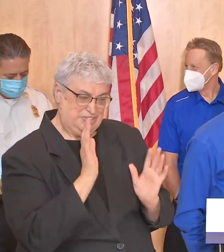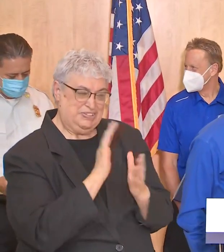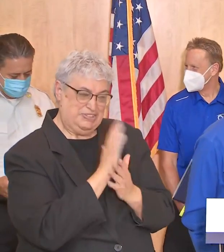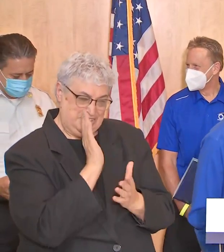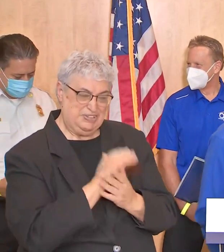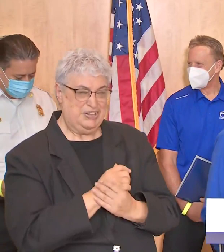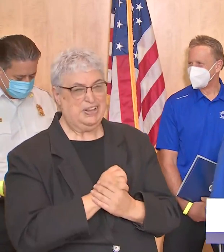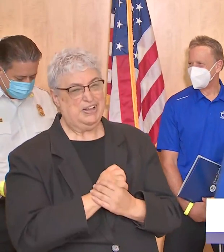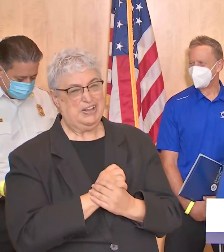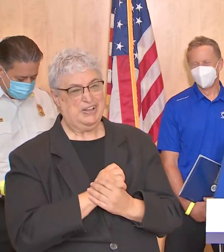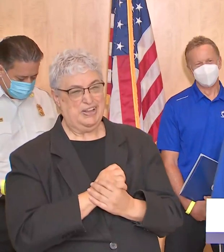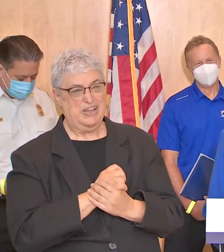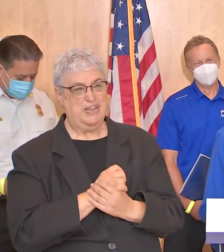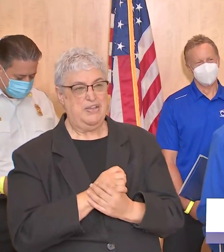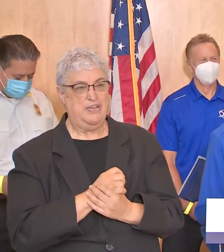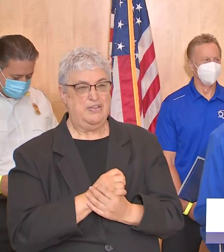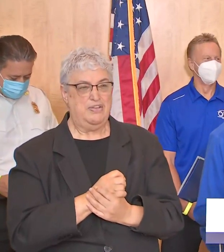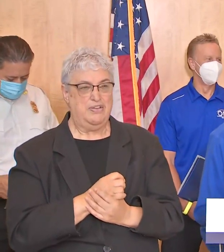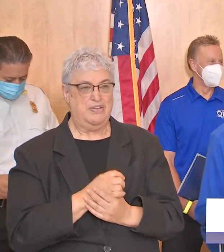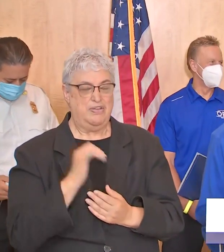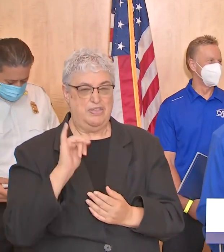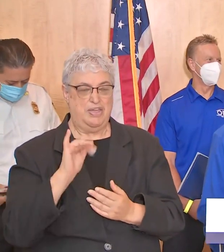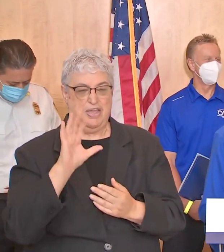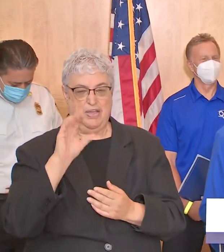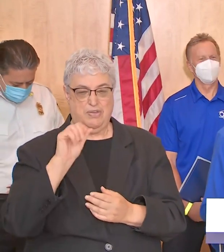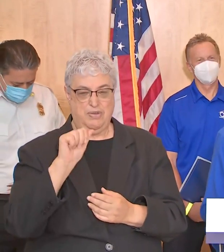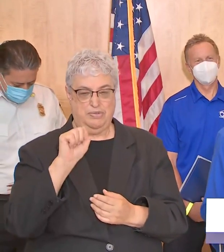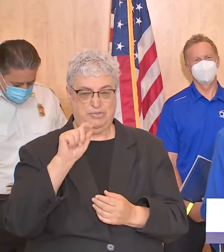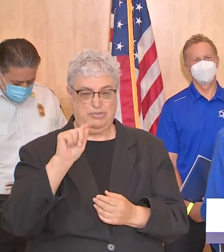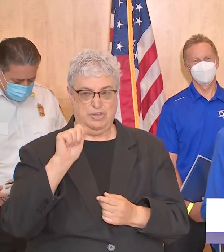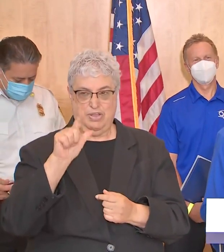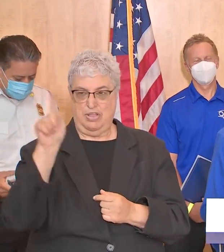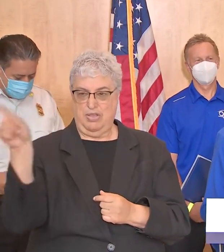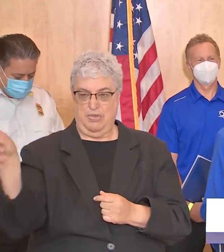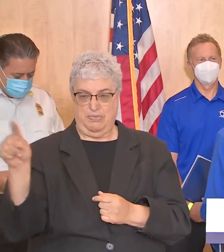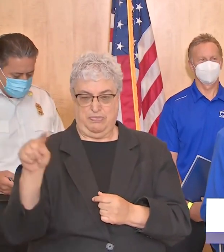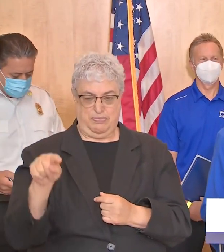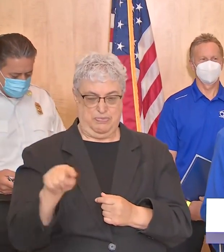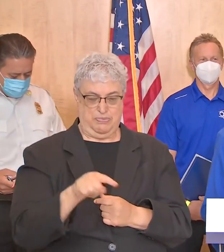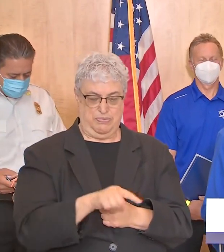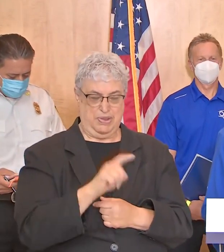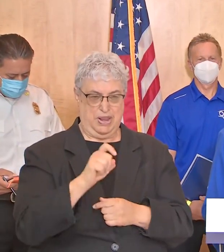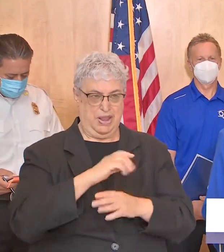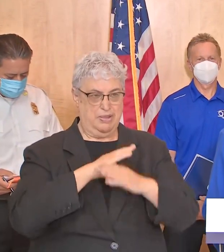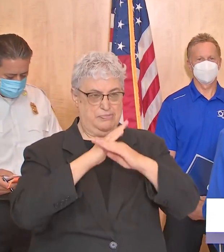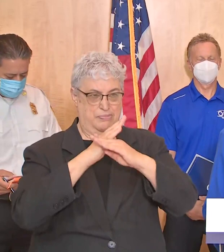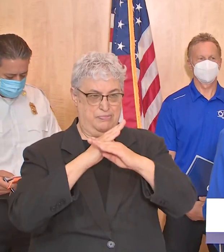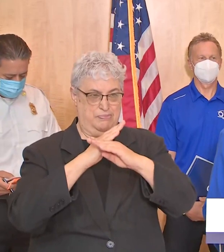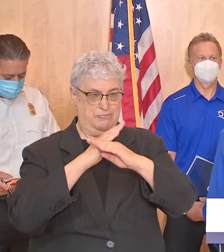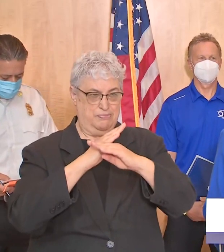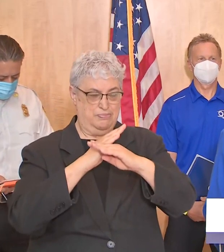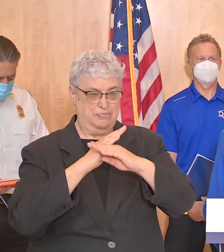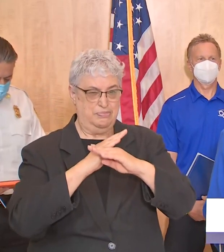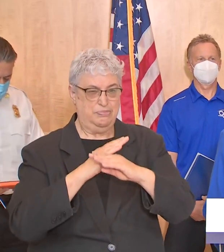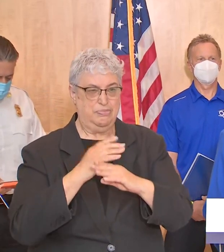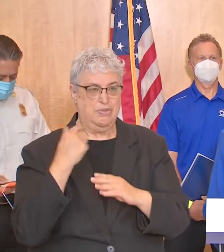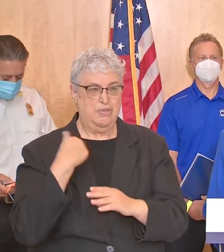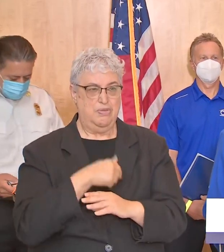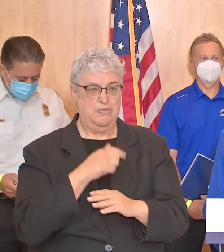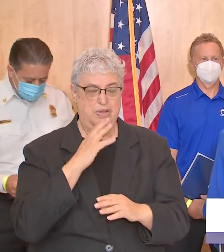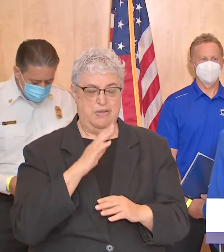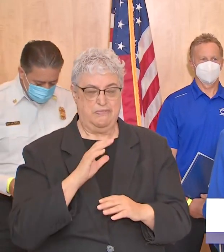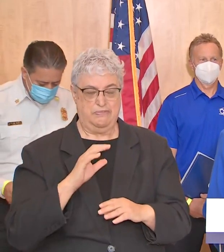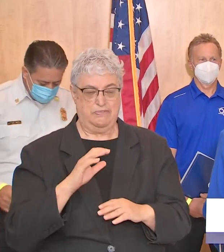uh we that coastal spine is desperately needed and let me tell you why when you have